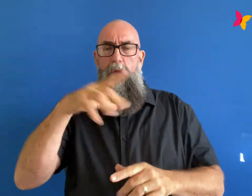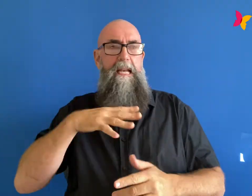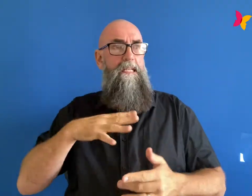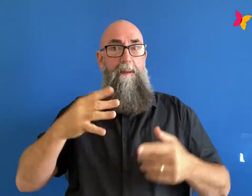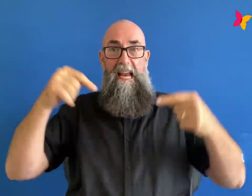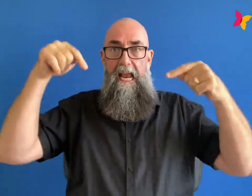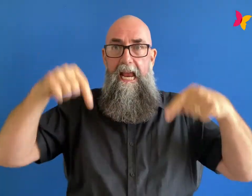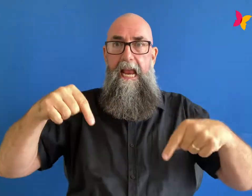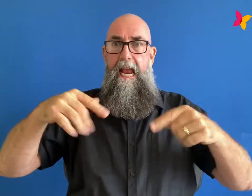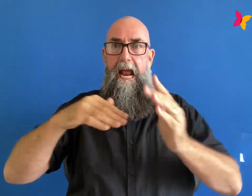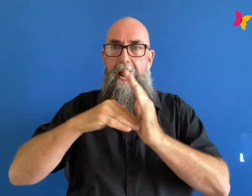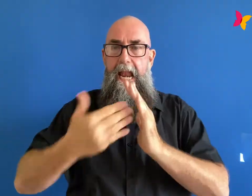you're in trouble